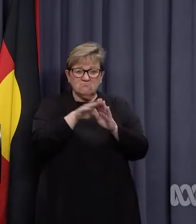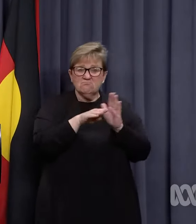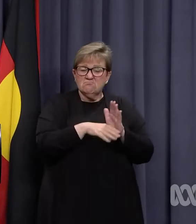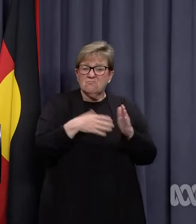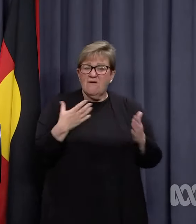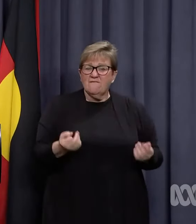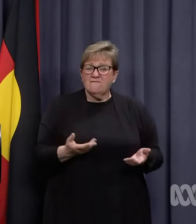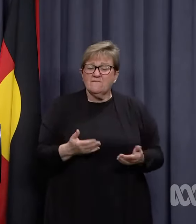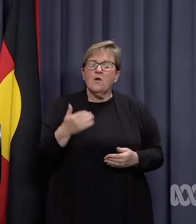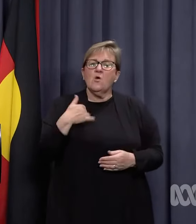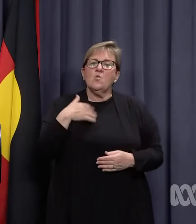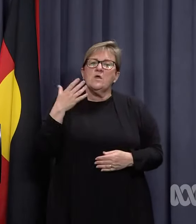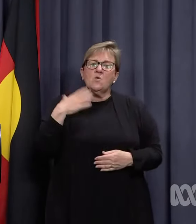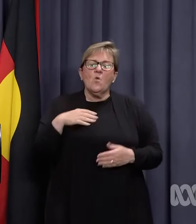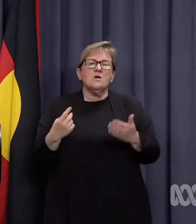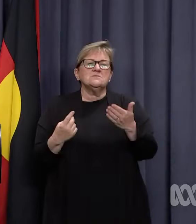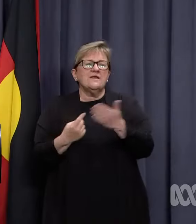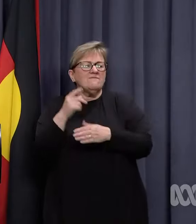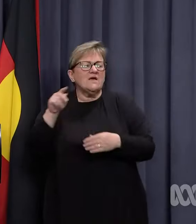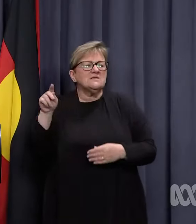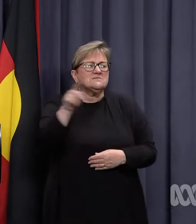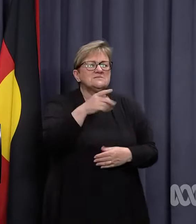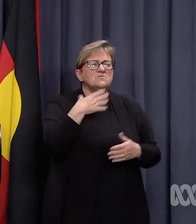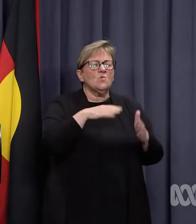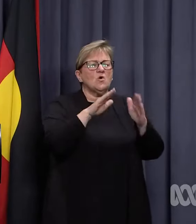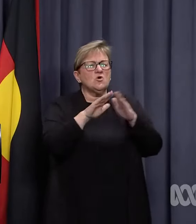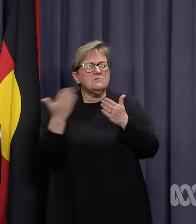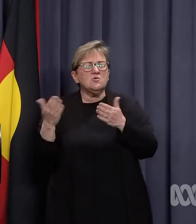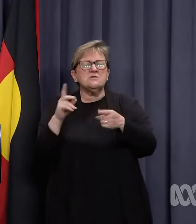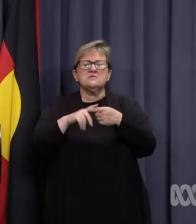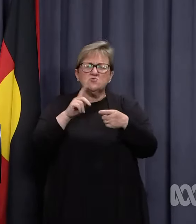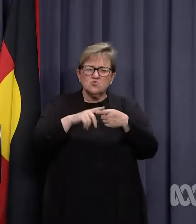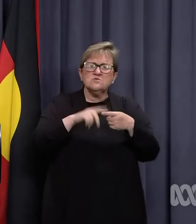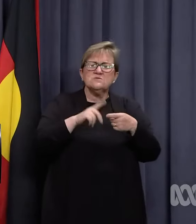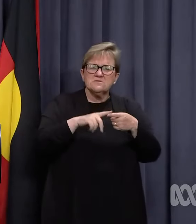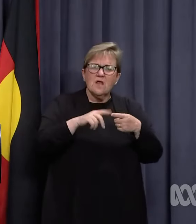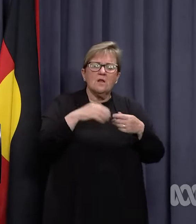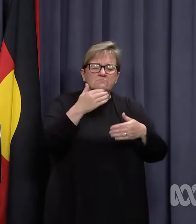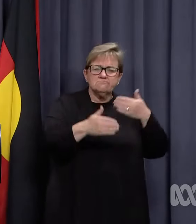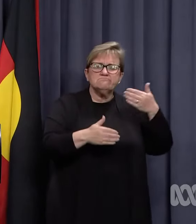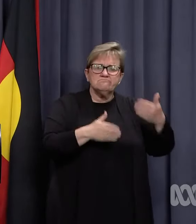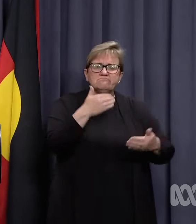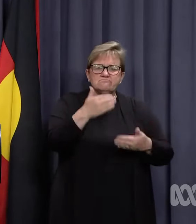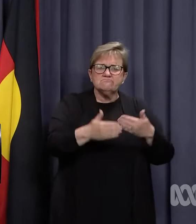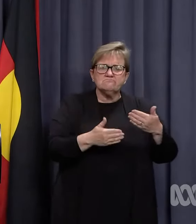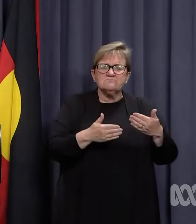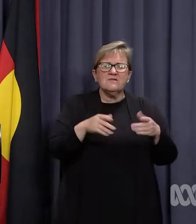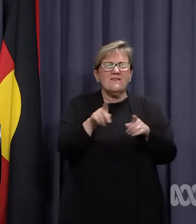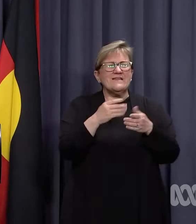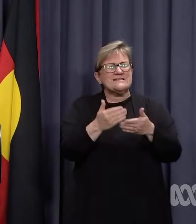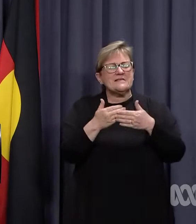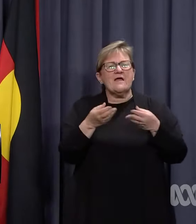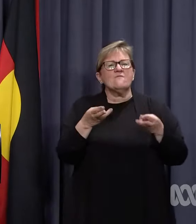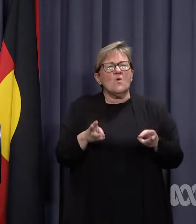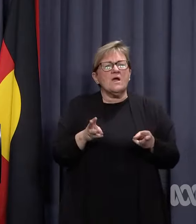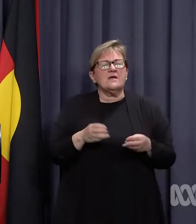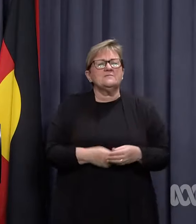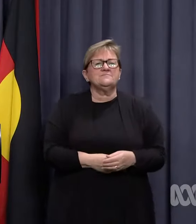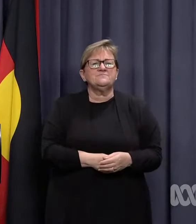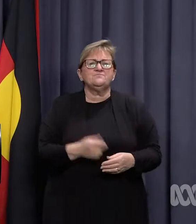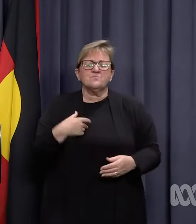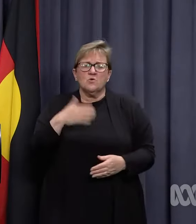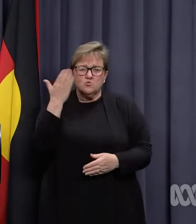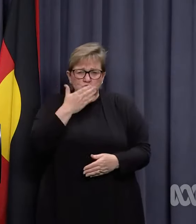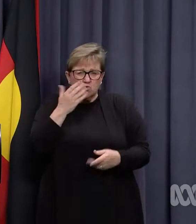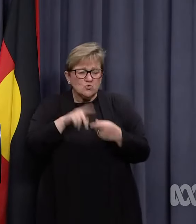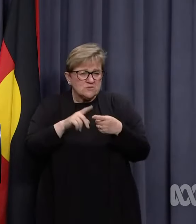requirements. We want events. We want the community to continue going about their business in the safest possible way. We